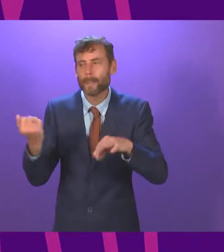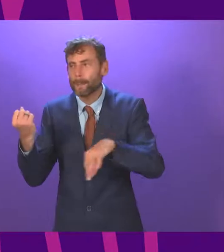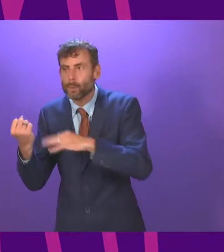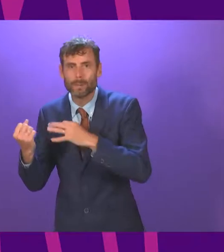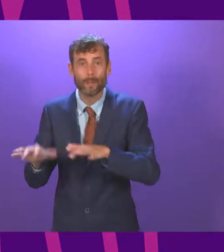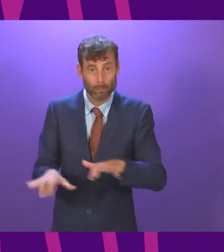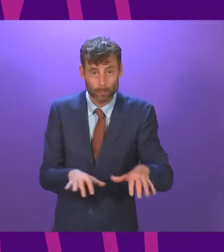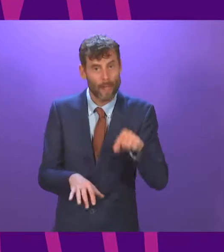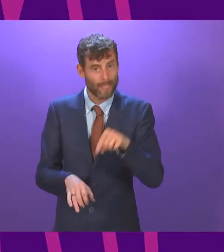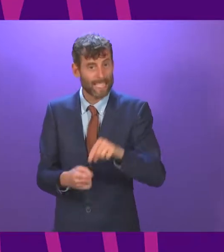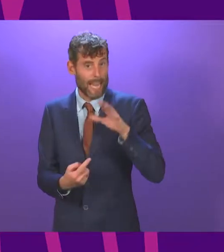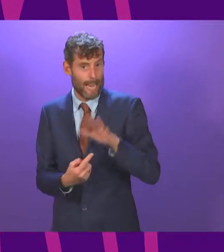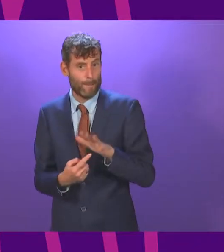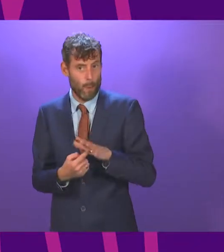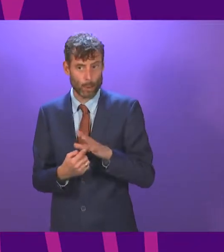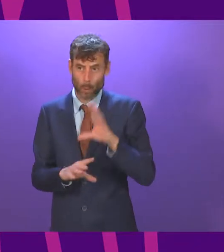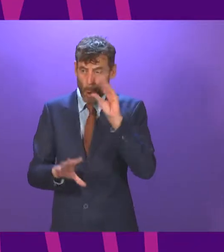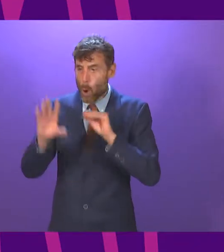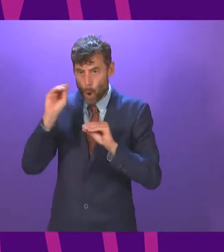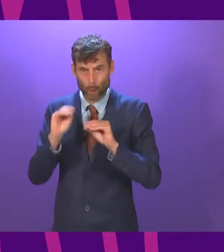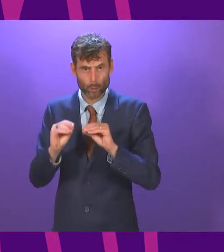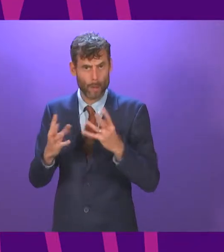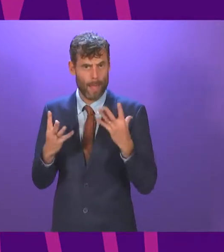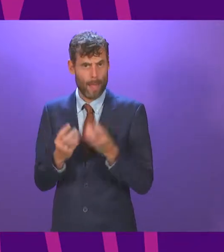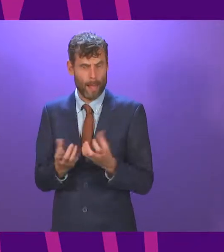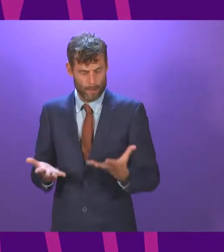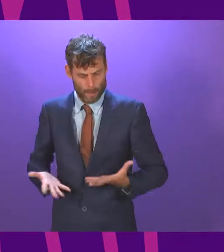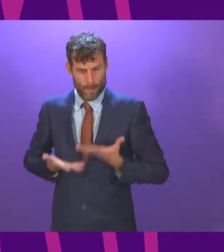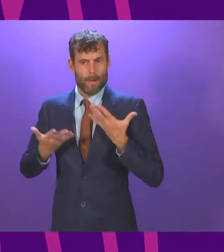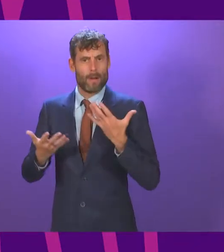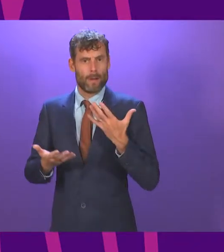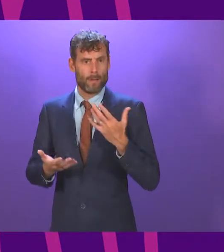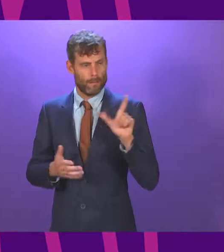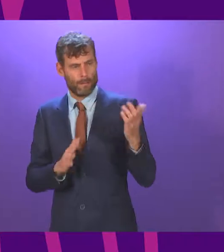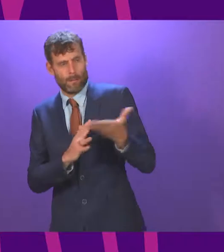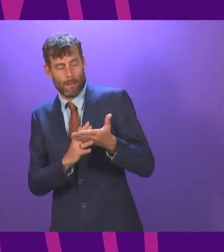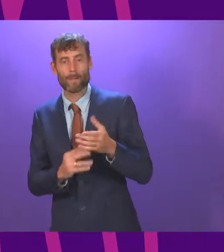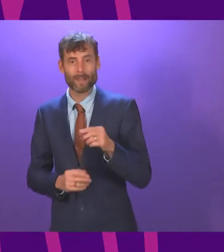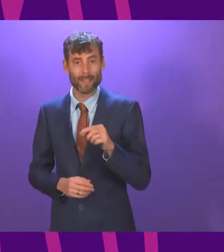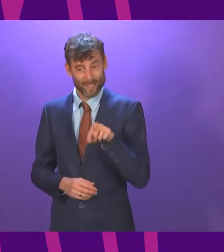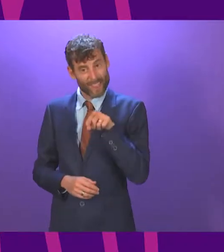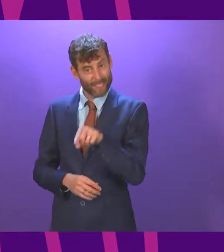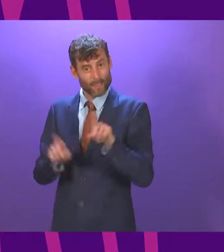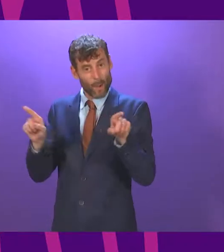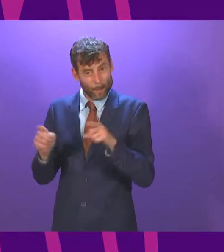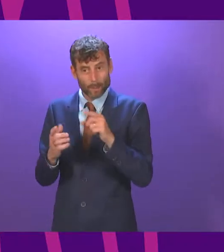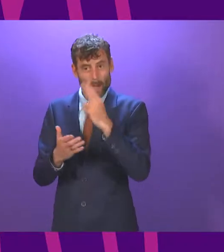on a child's development and